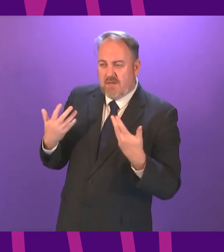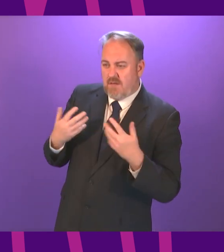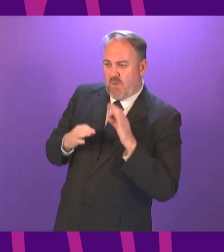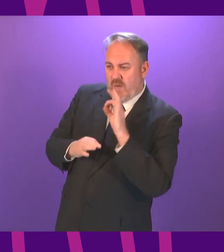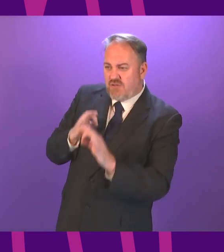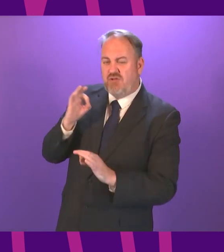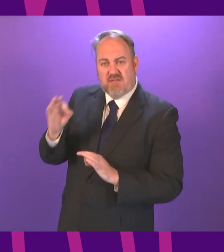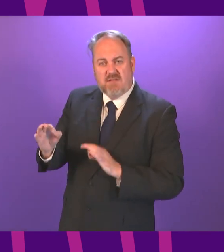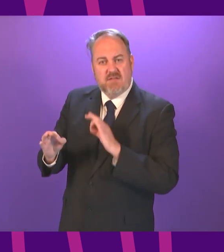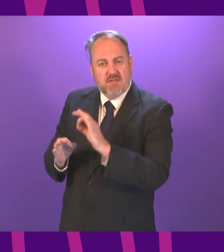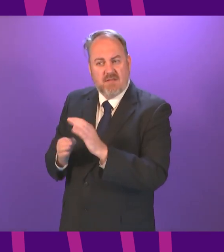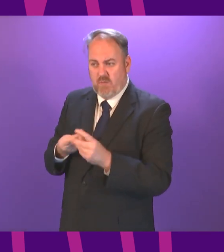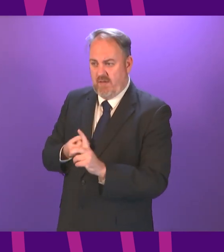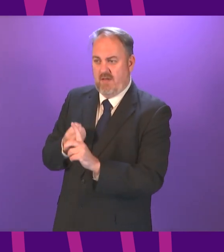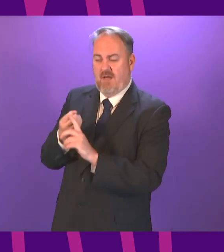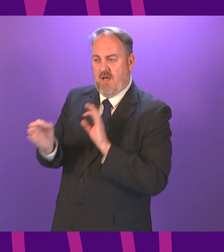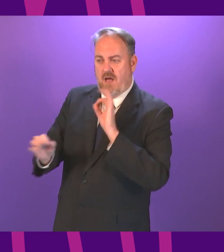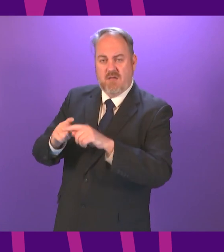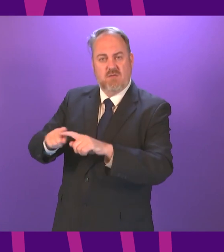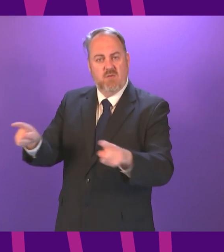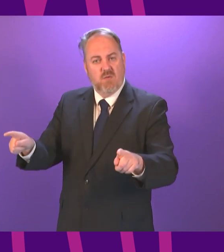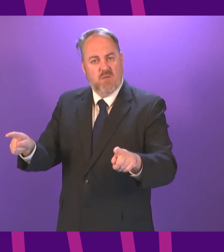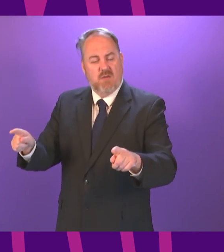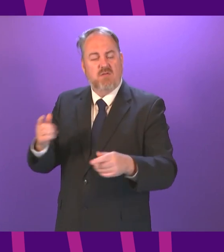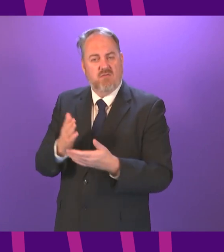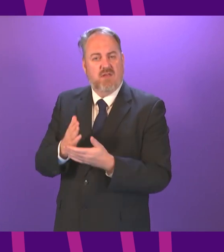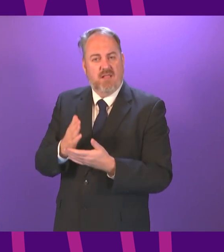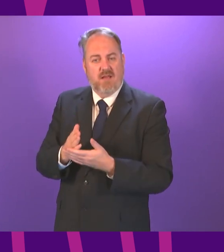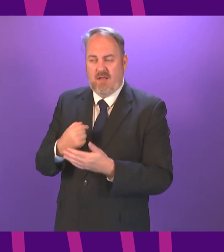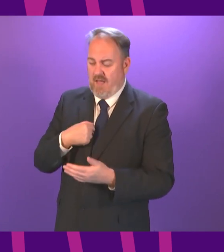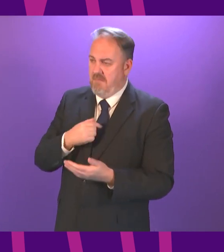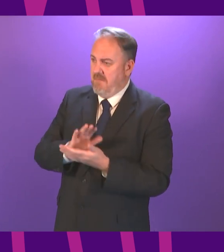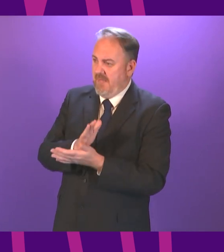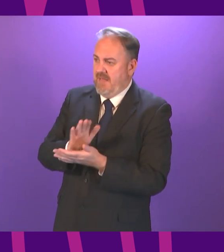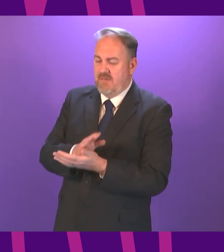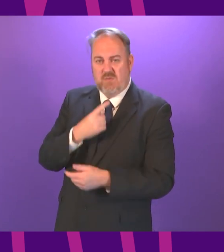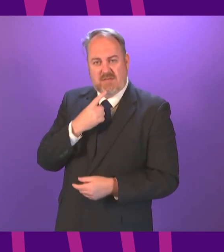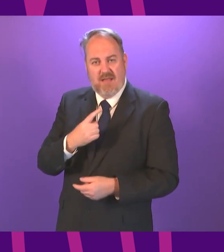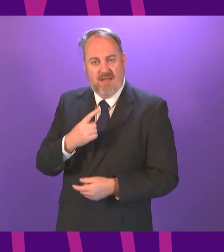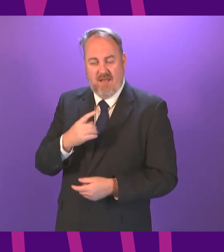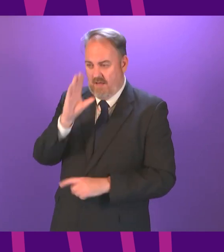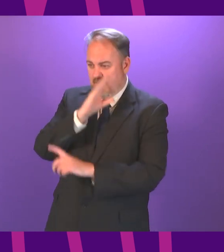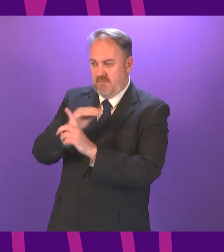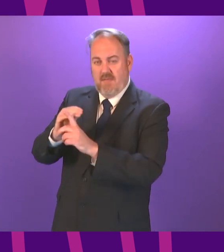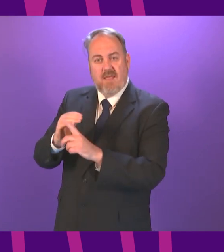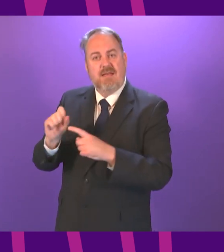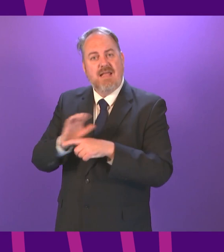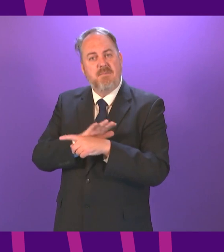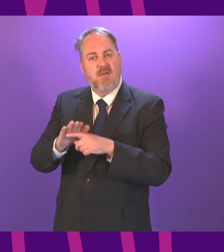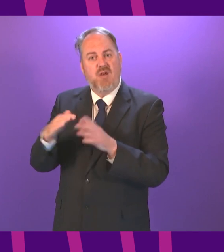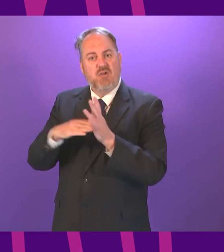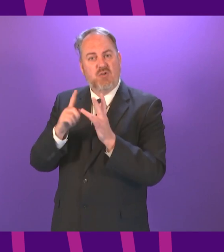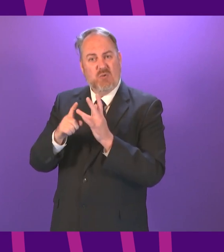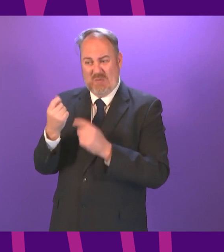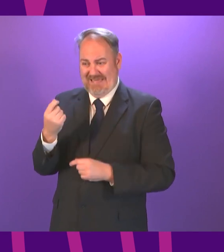constituents that have been left behind or unfairly disadvantaged. I was gratified that when I raised the reality that Edinburgh Zoo was just